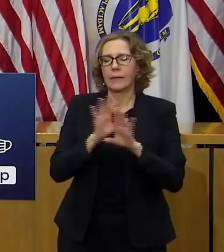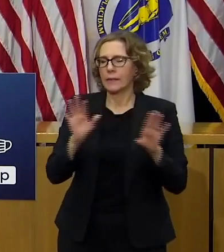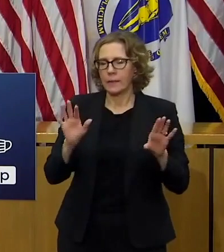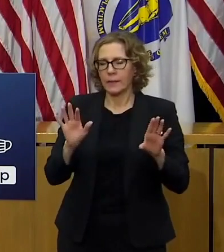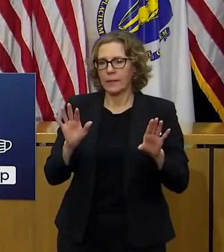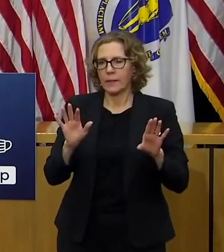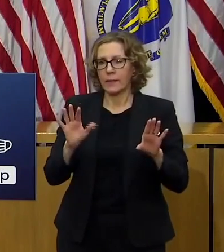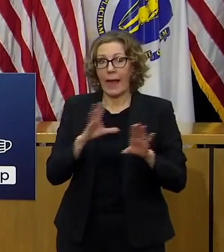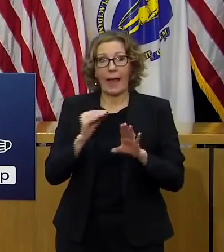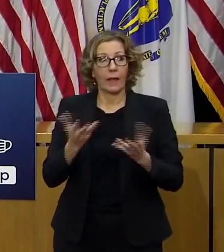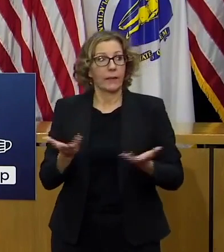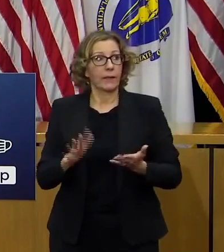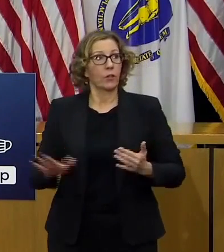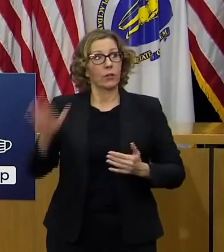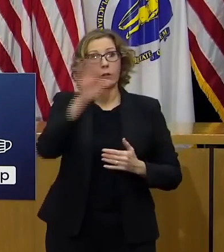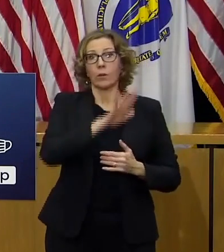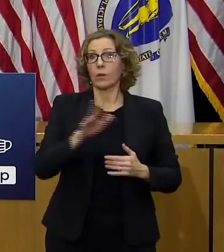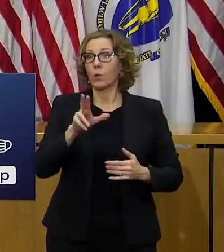part of the u.s